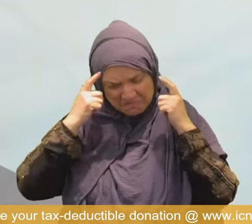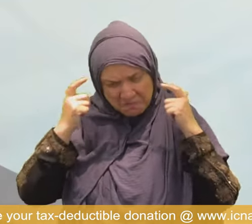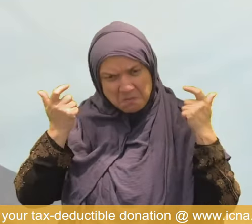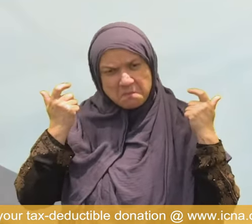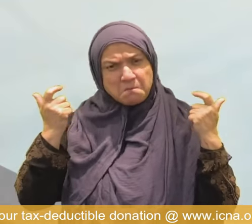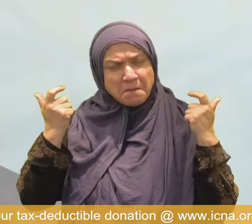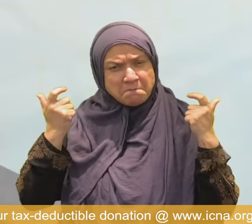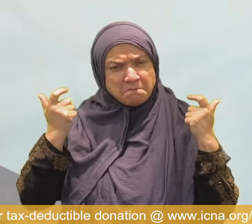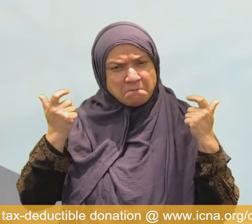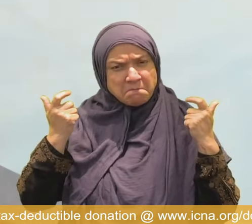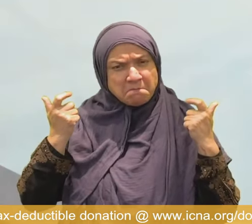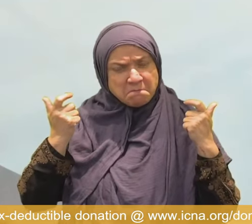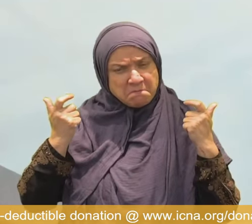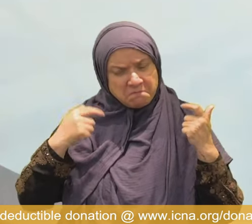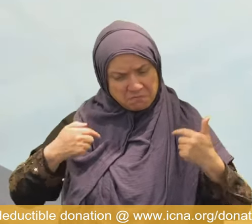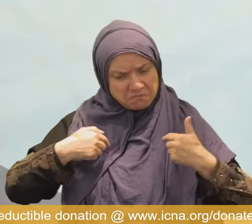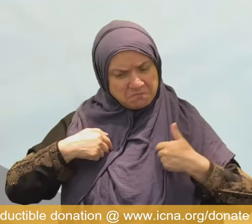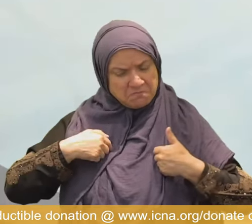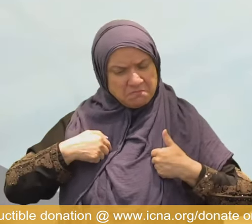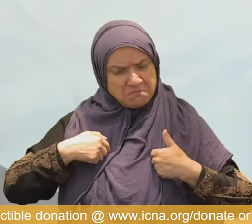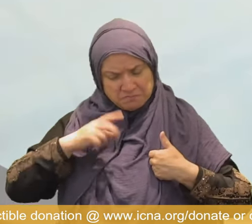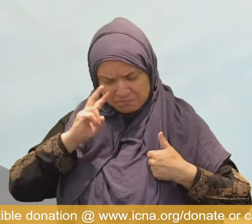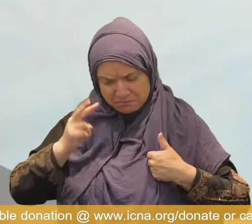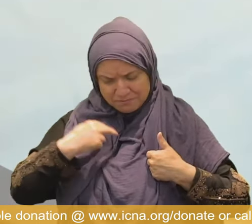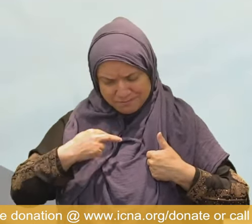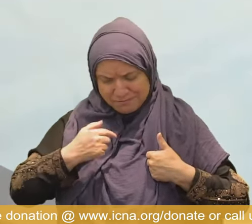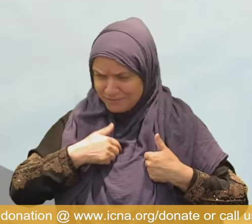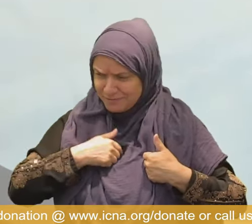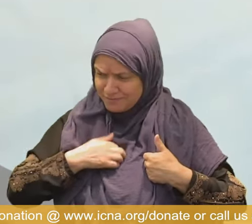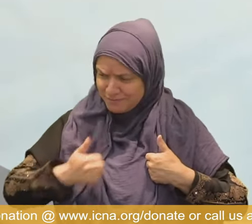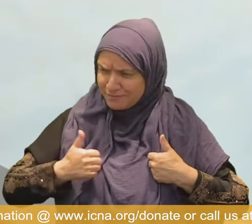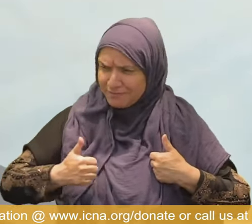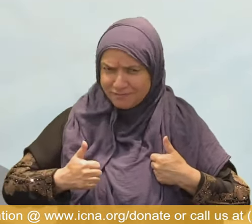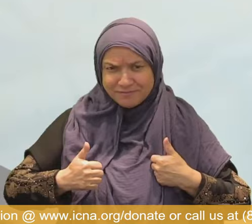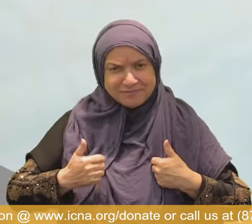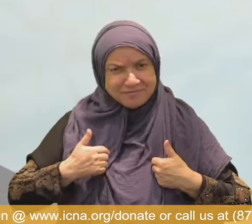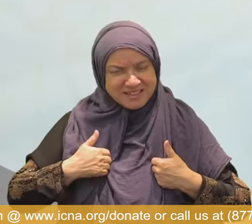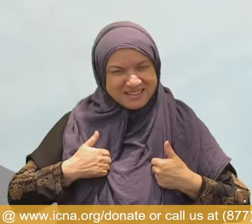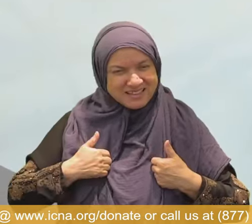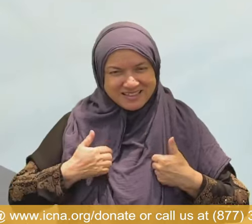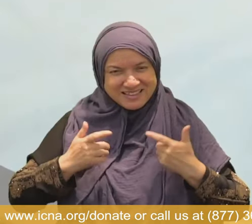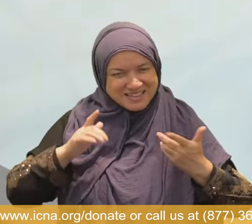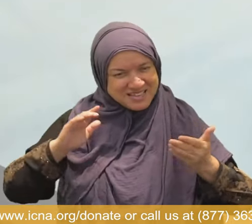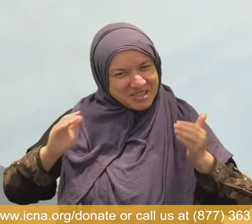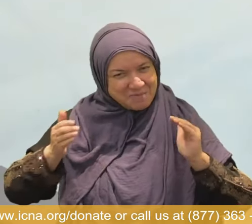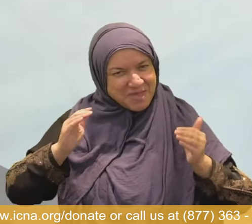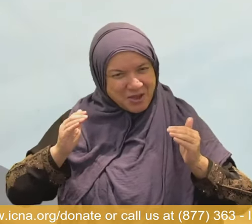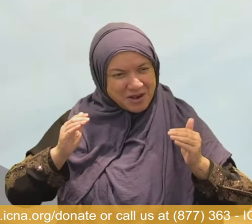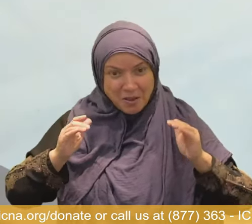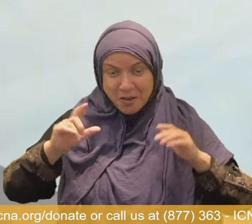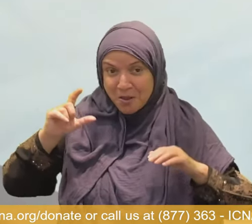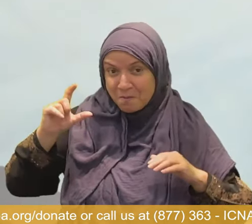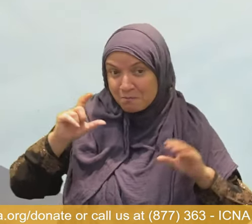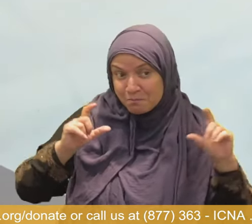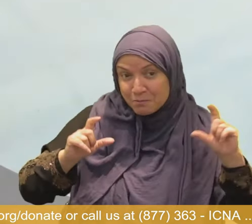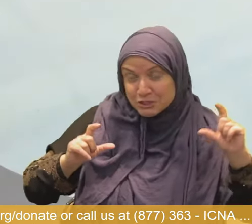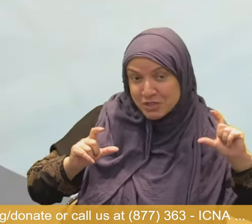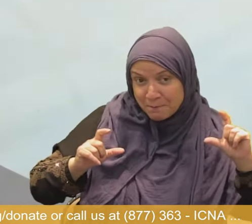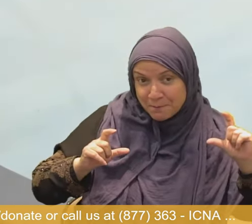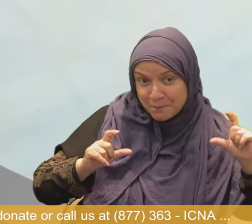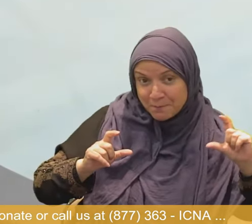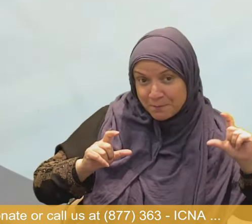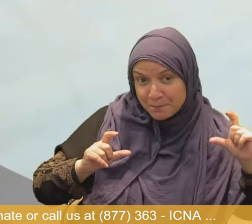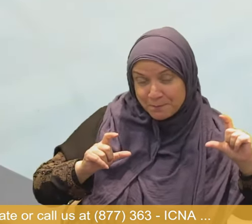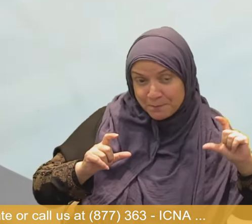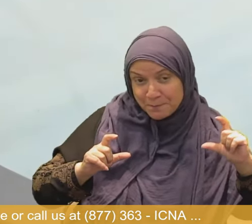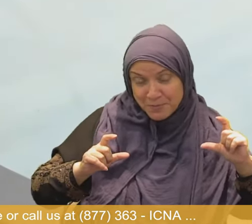the modern western human versus Islamic human. In Islam we say, we have a body and we have a soul. Soul comes from Allah